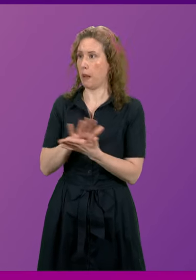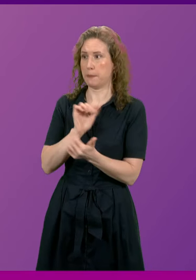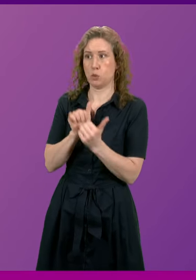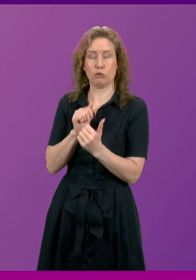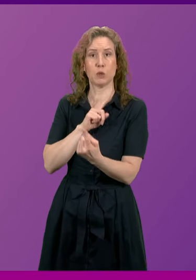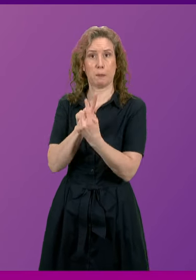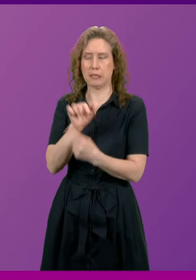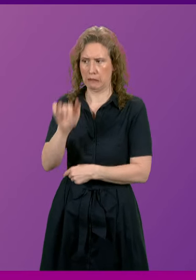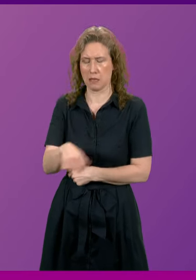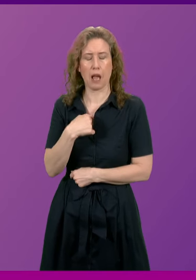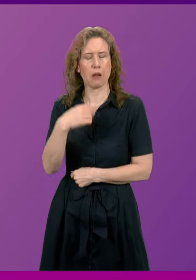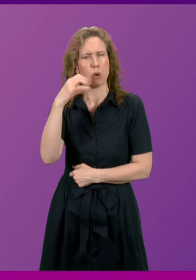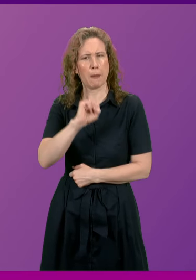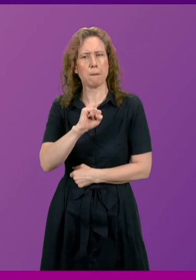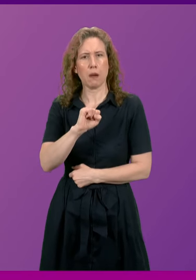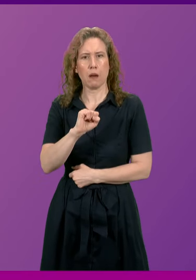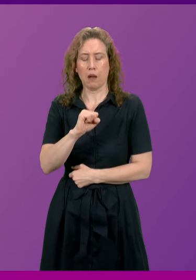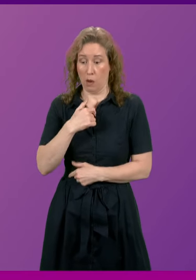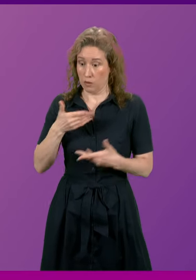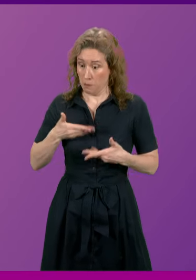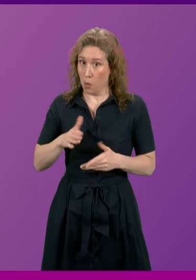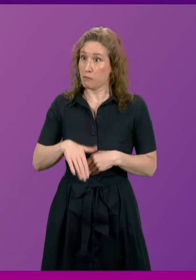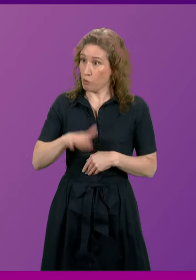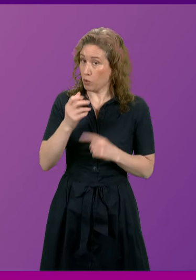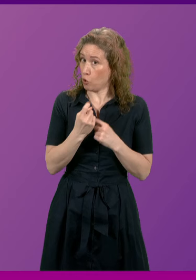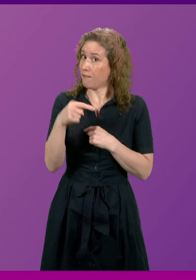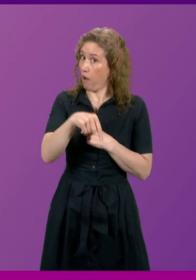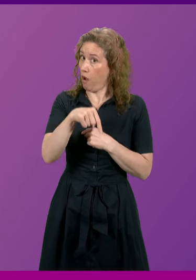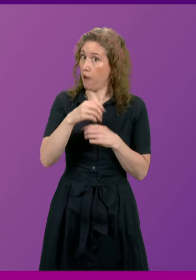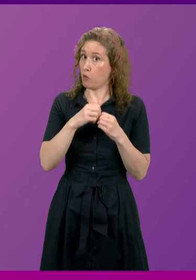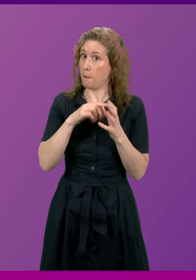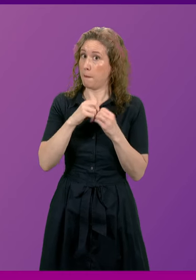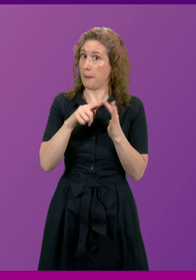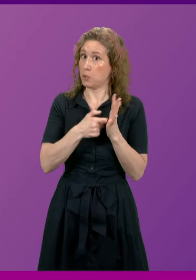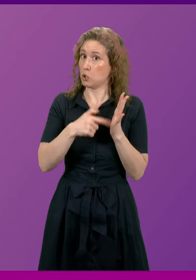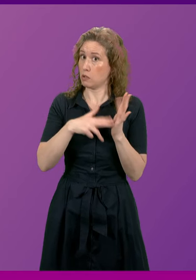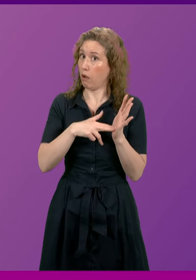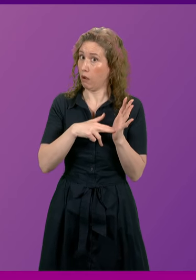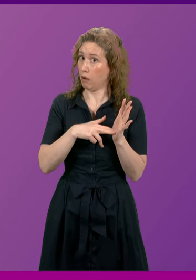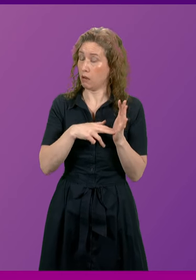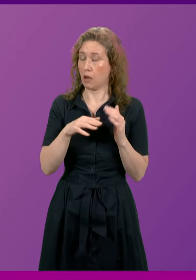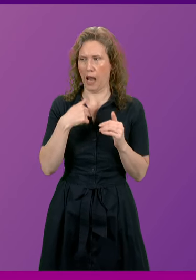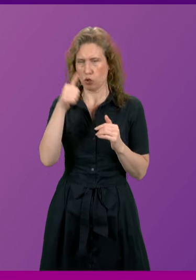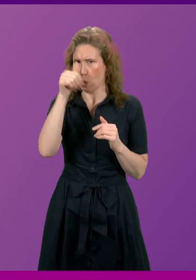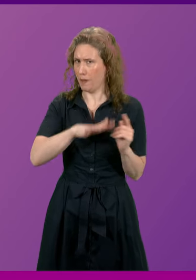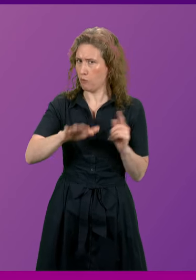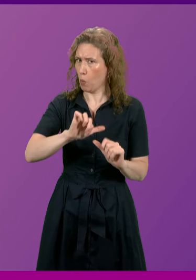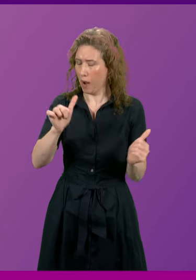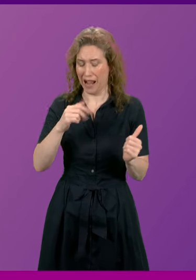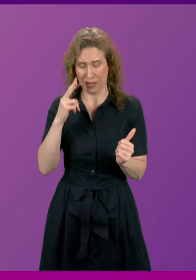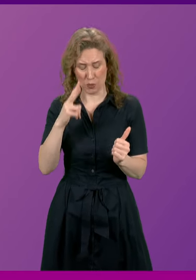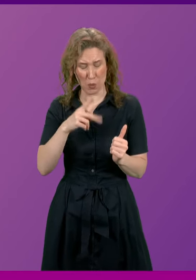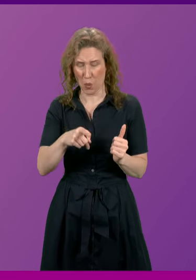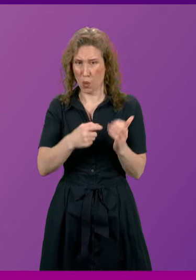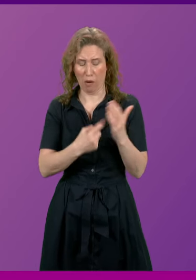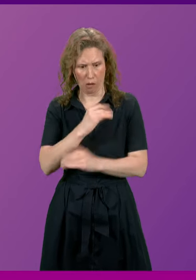I remember I was born and brought up in Edinburgh not far from Babberton so I know the area very well. I saw those scenes